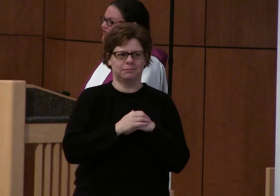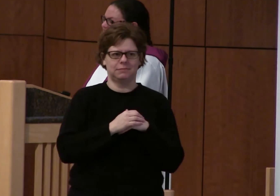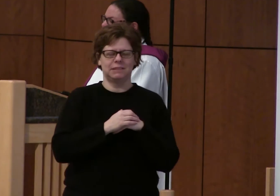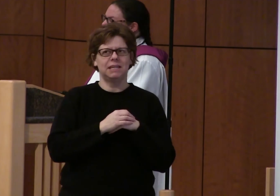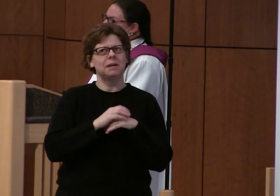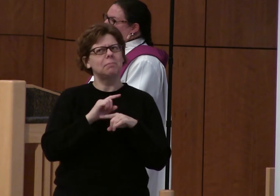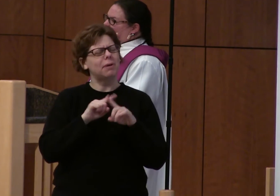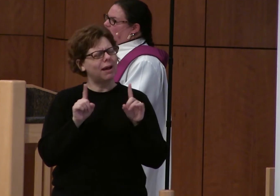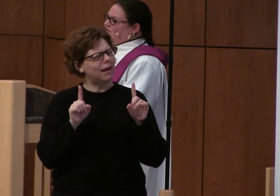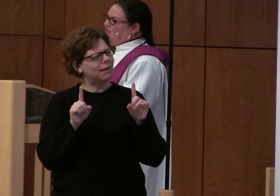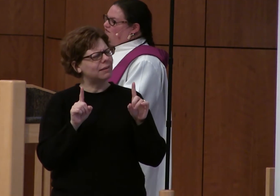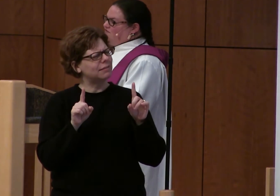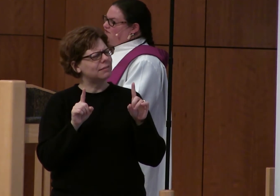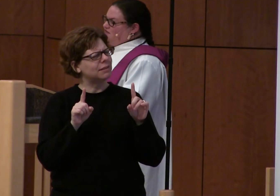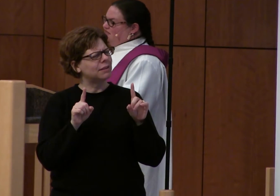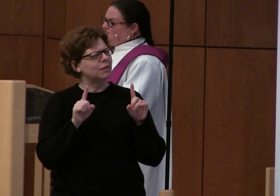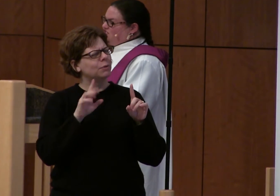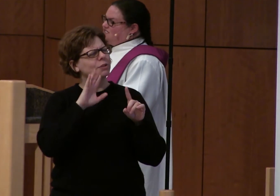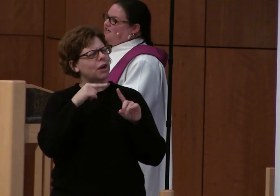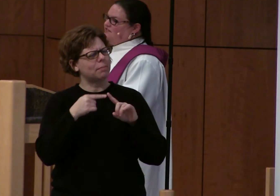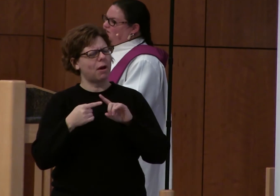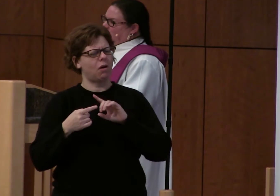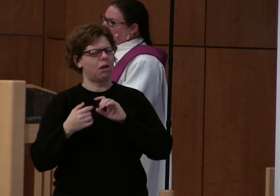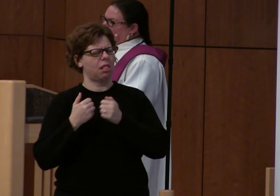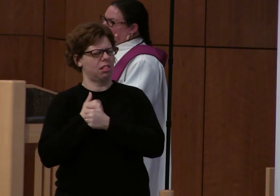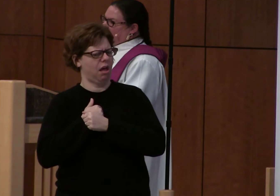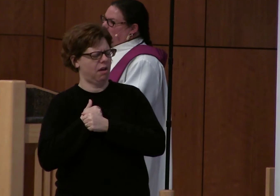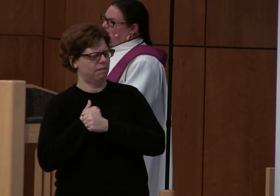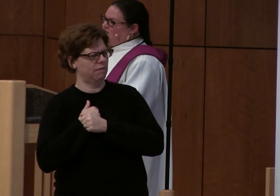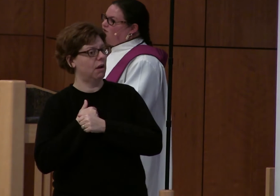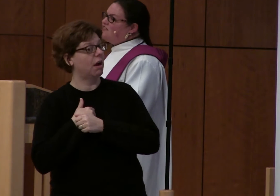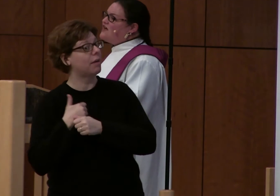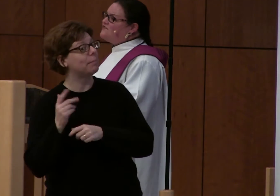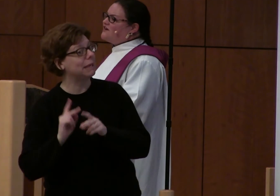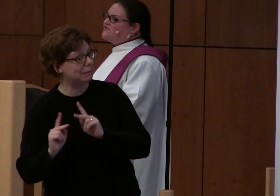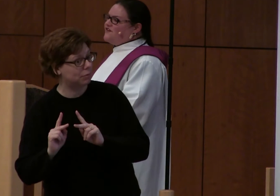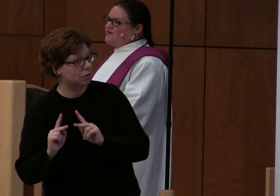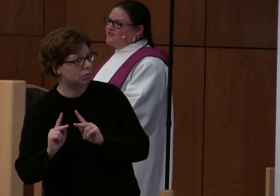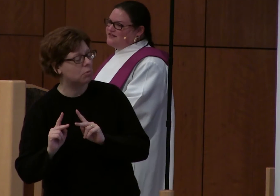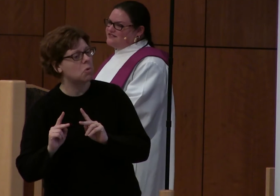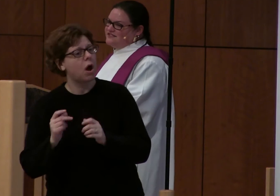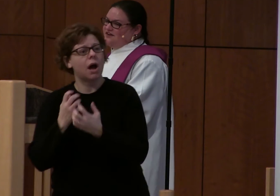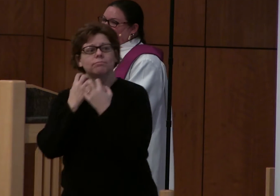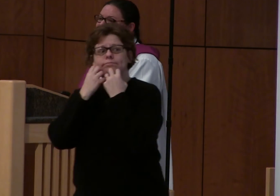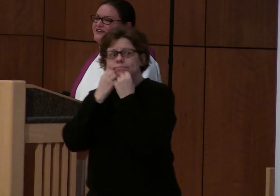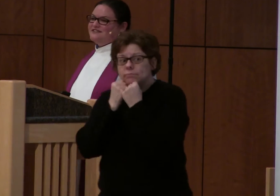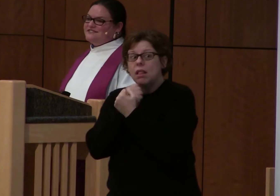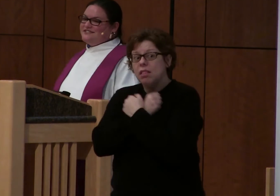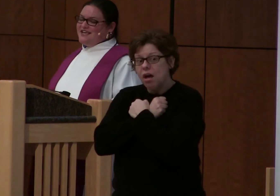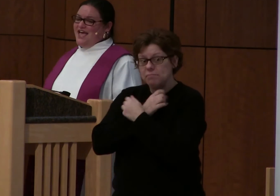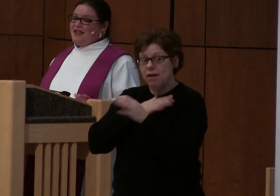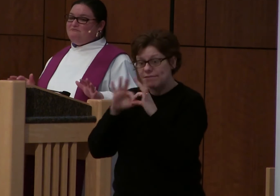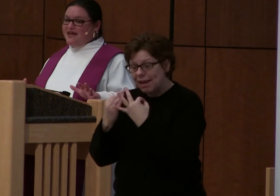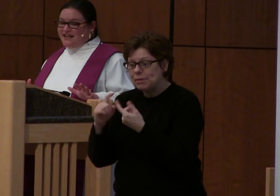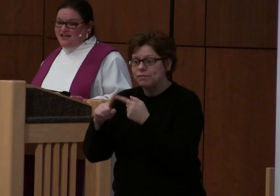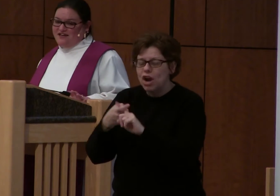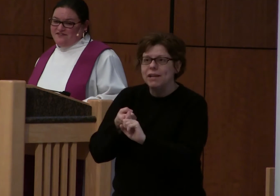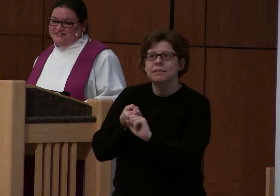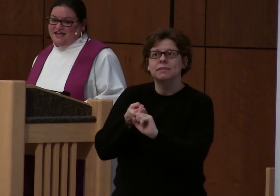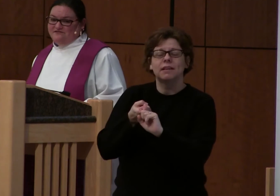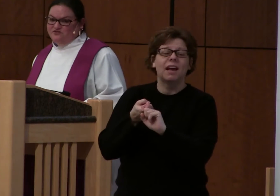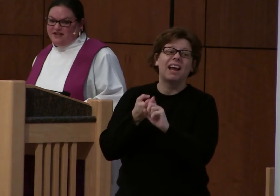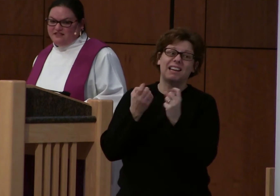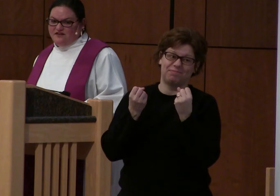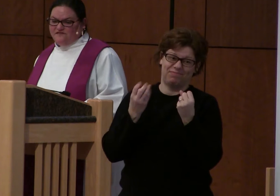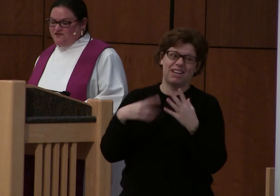But we also talk about love and relation to others. We love our families and our friends. And many